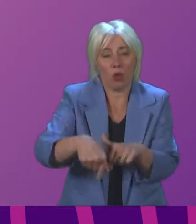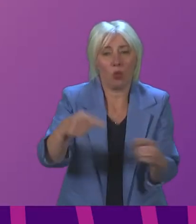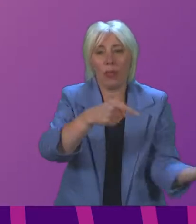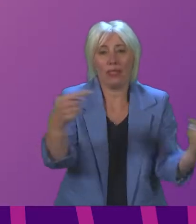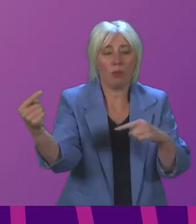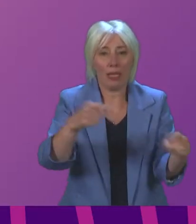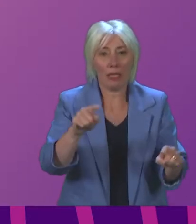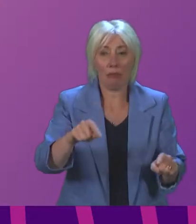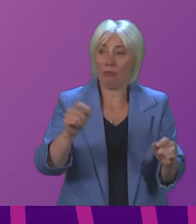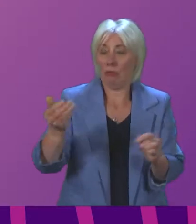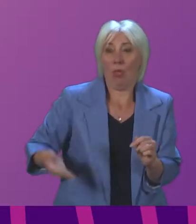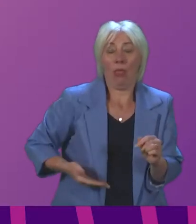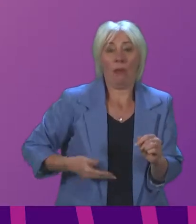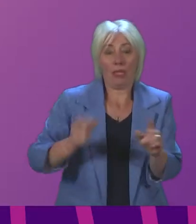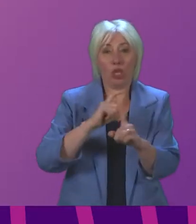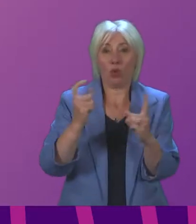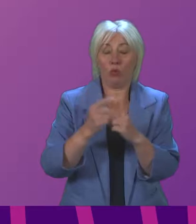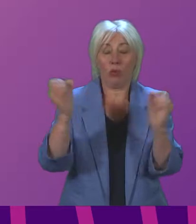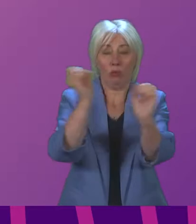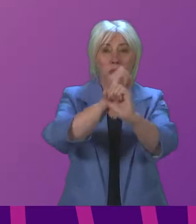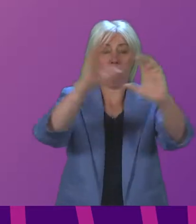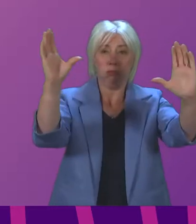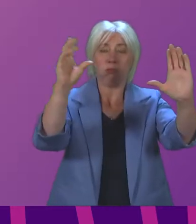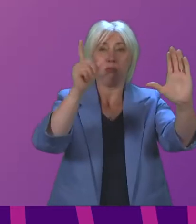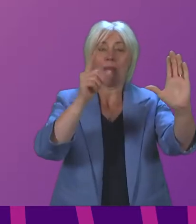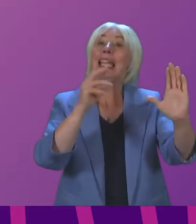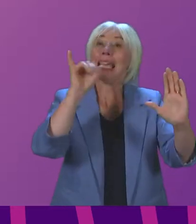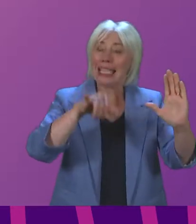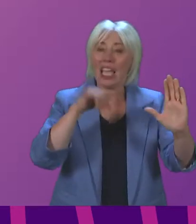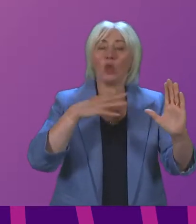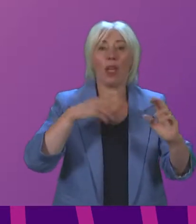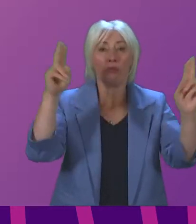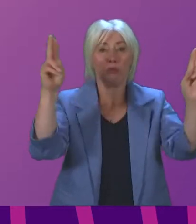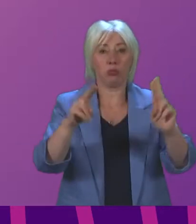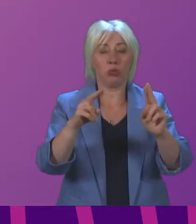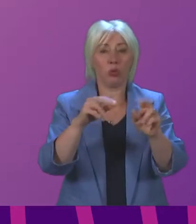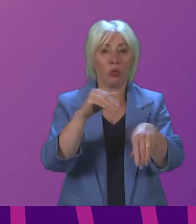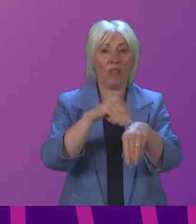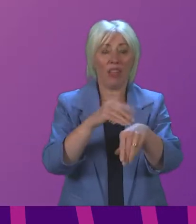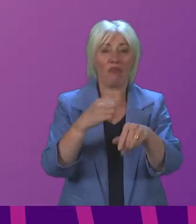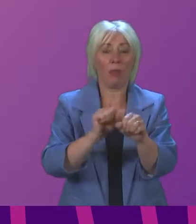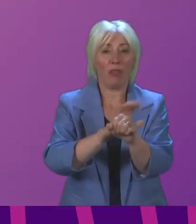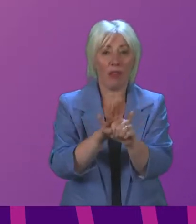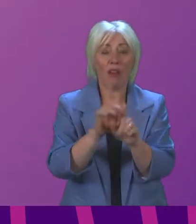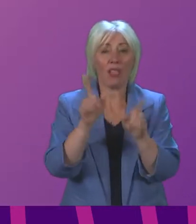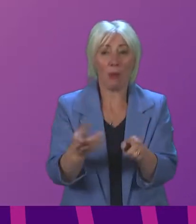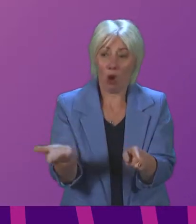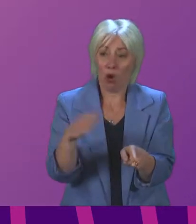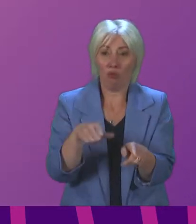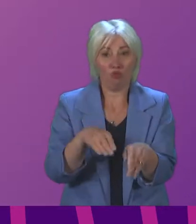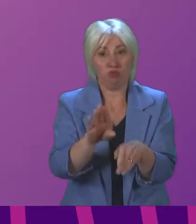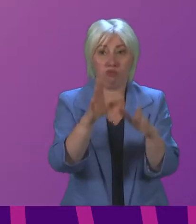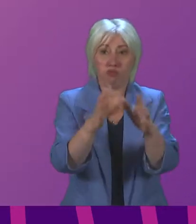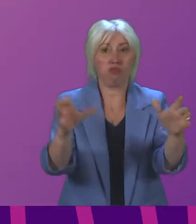aspirations of the business community to yes minimise the impact of the virus but also secure recovery and growth